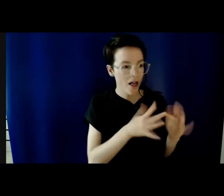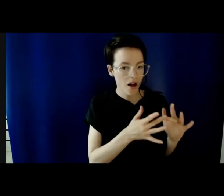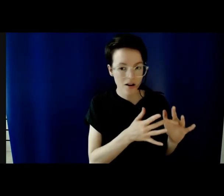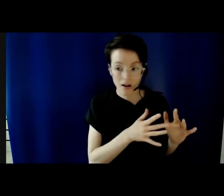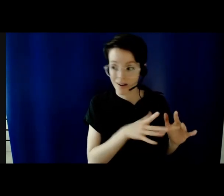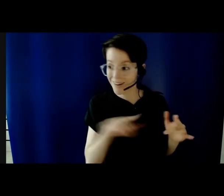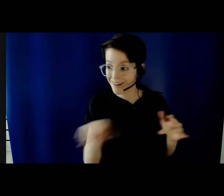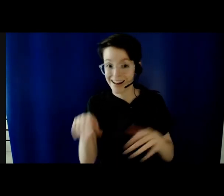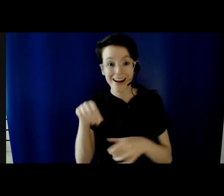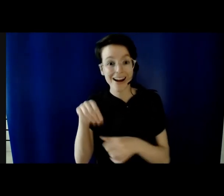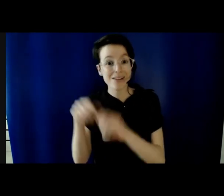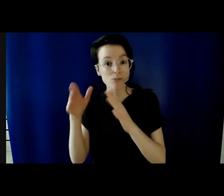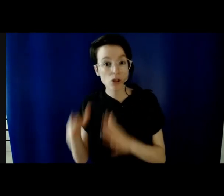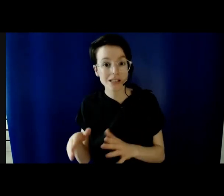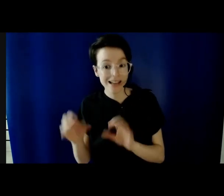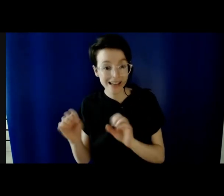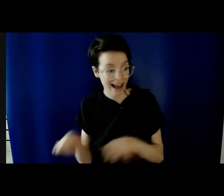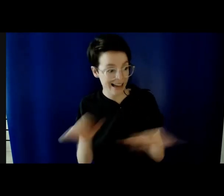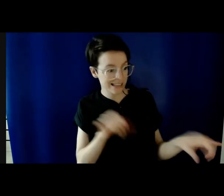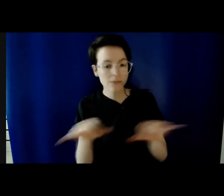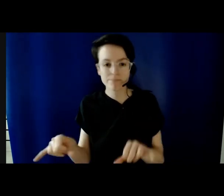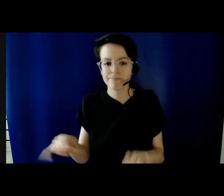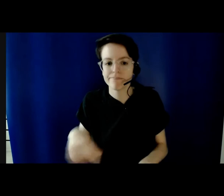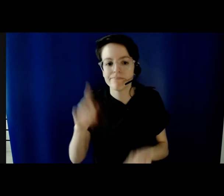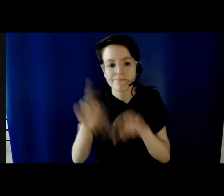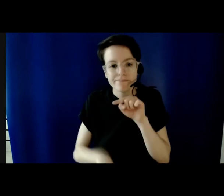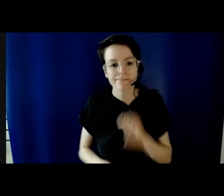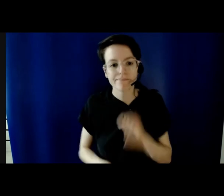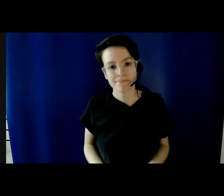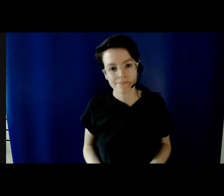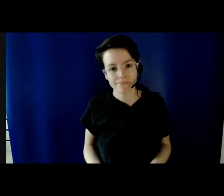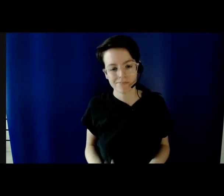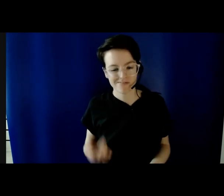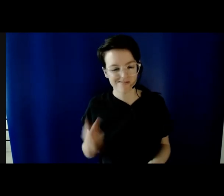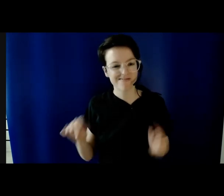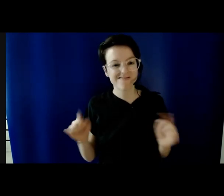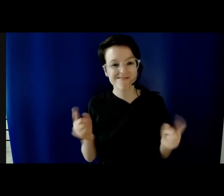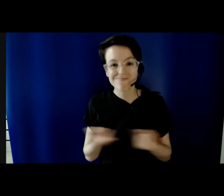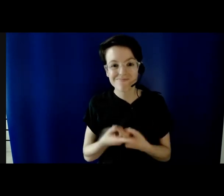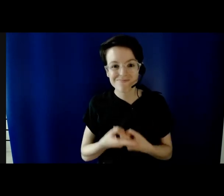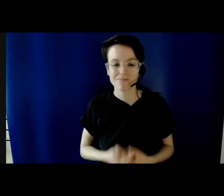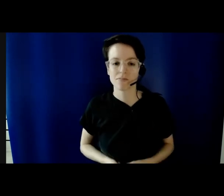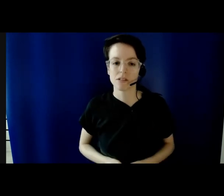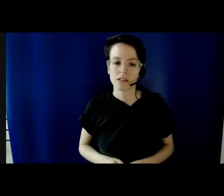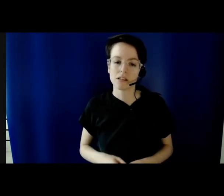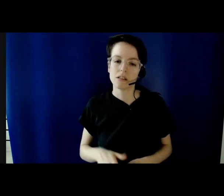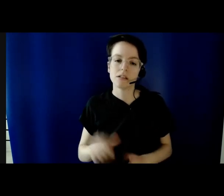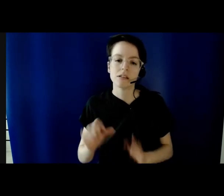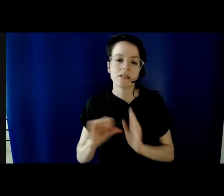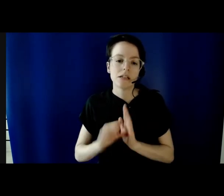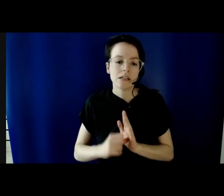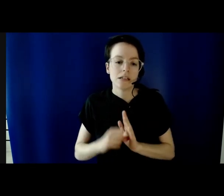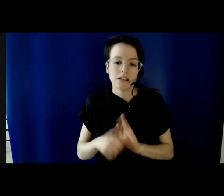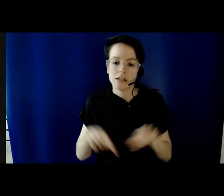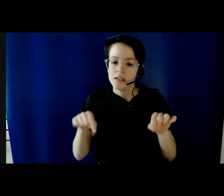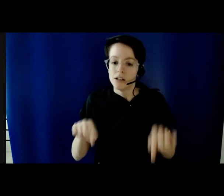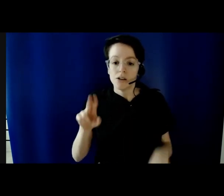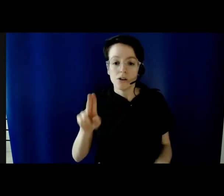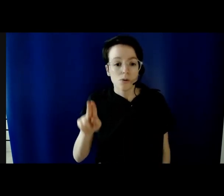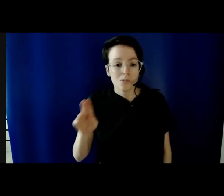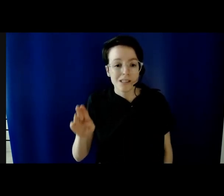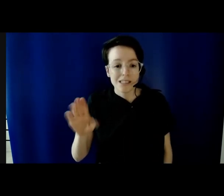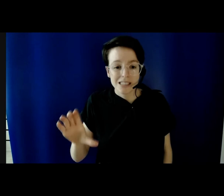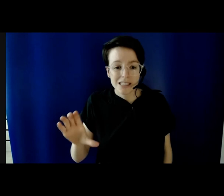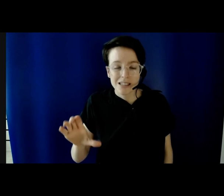And I just have to reiterate, this is such an opportunity for UBC to revolutionize how we teach and how we